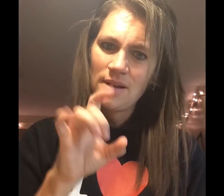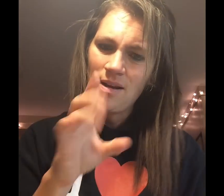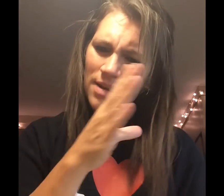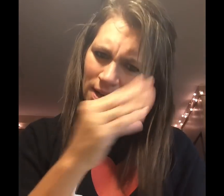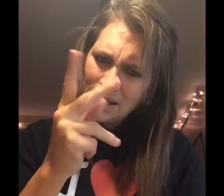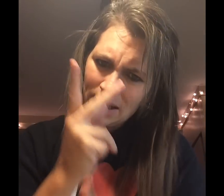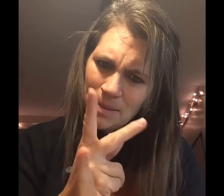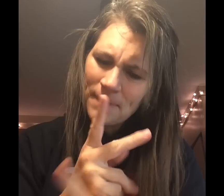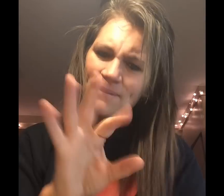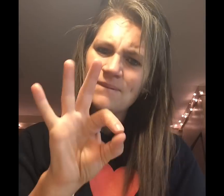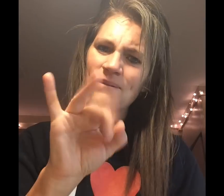That's a cat.